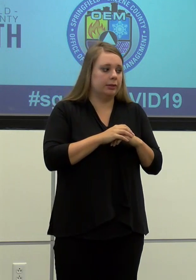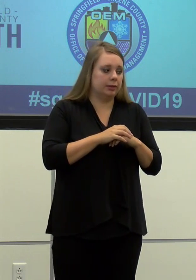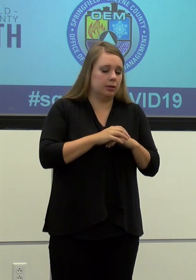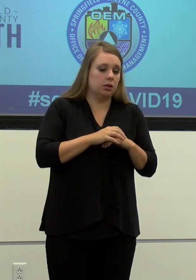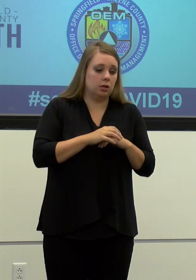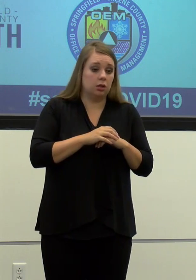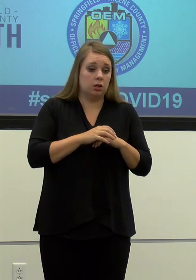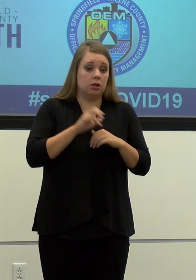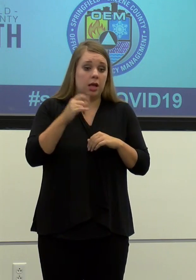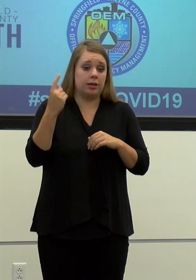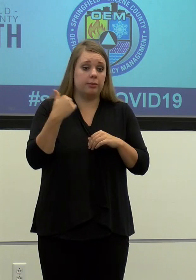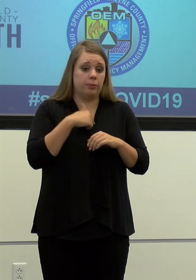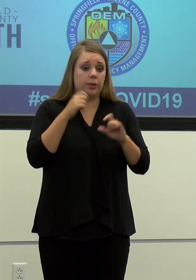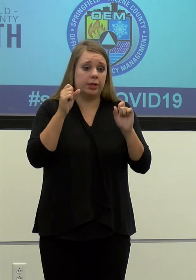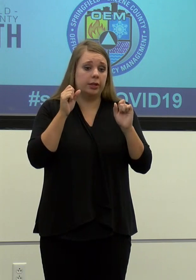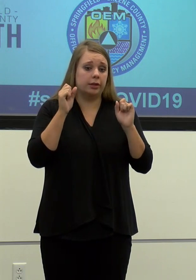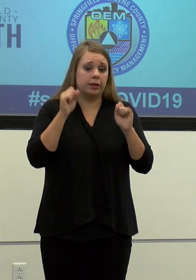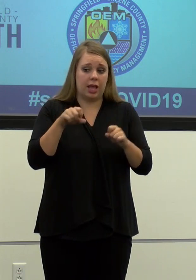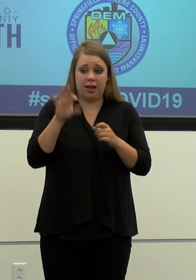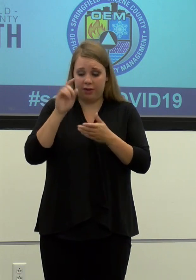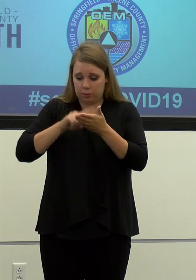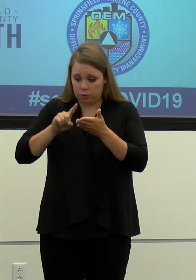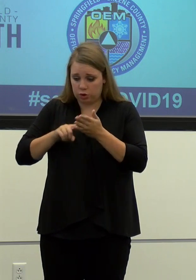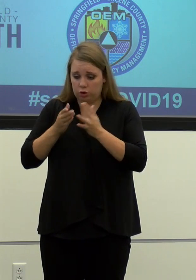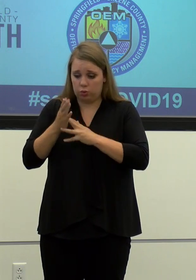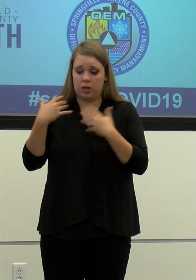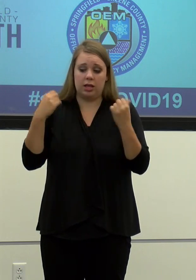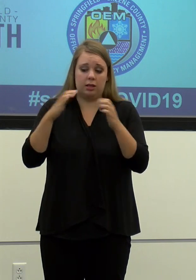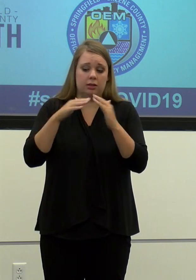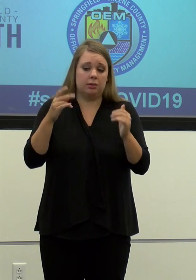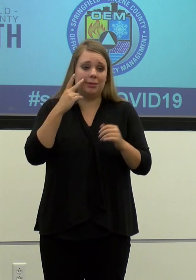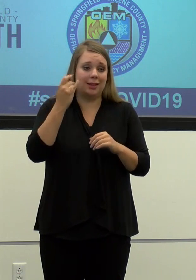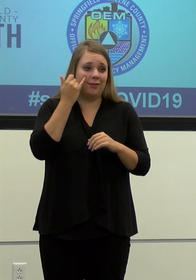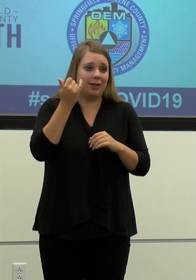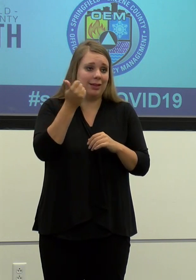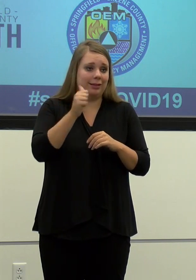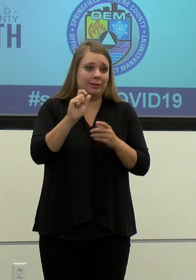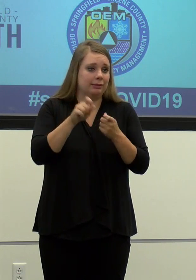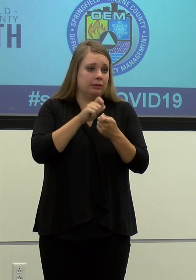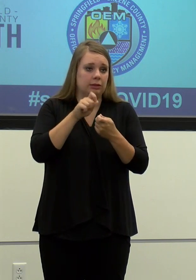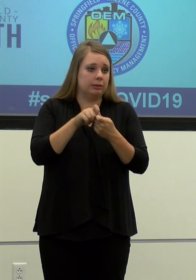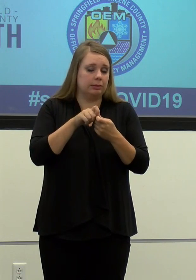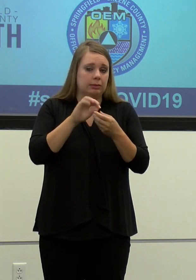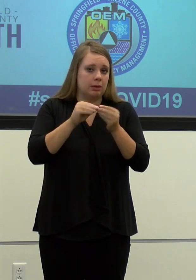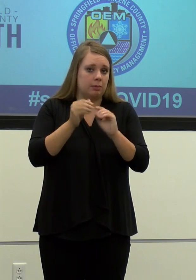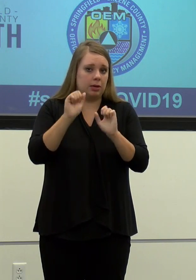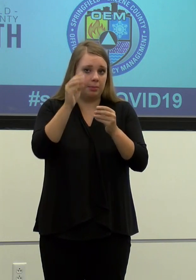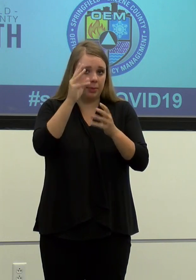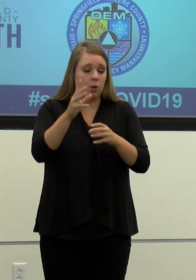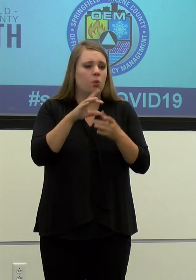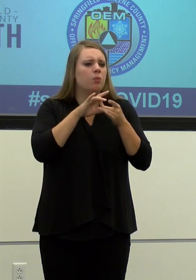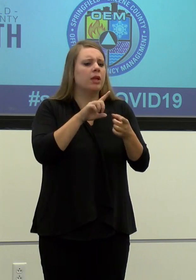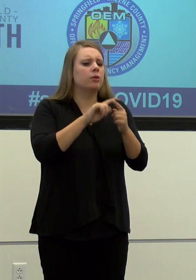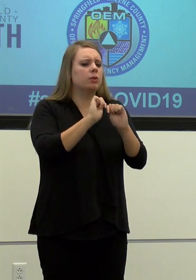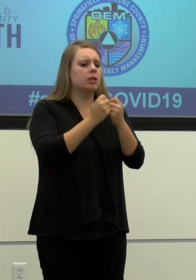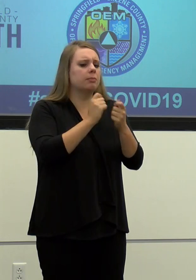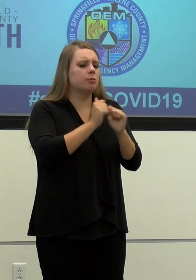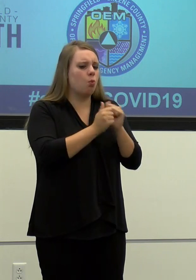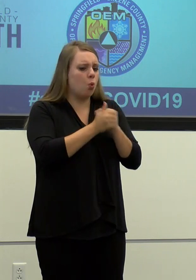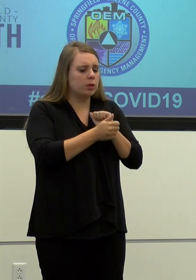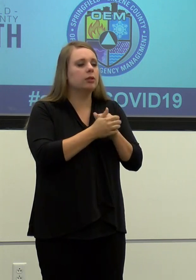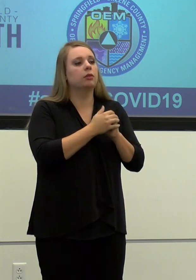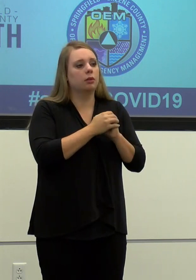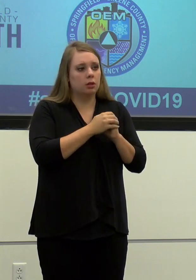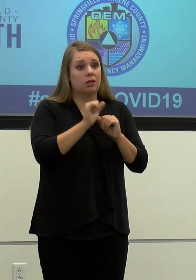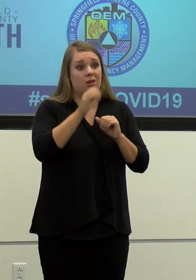uh, uh, that's something we can inquire with our health systems and see if they've seen any of those cases regarding team sports. Uh, yeah,